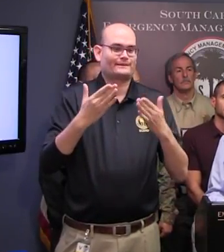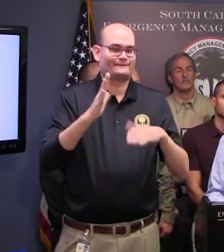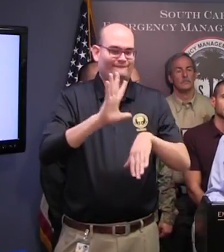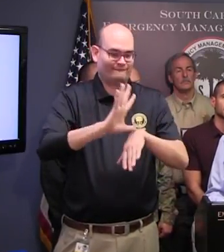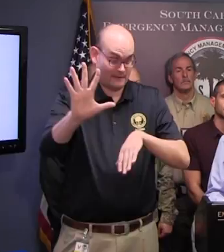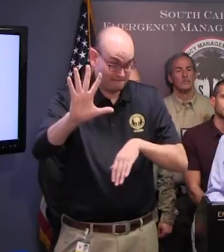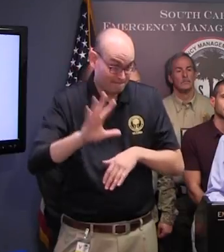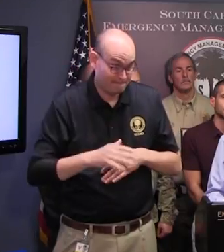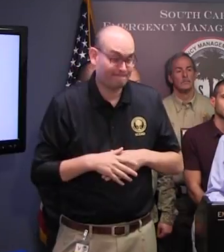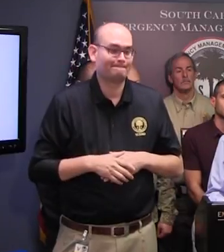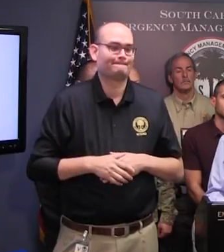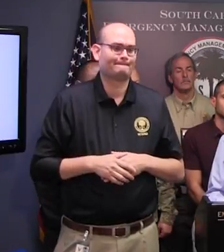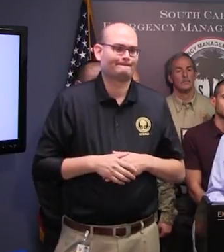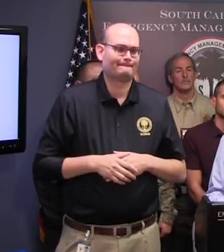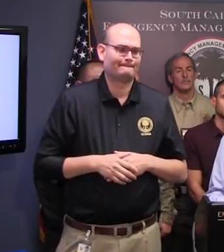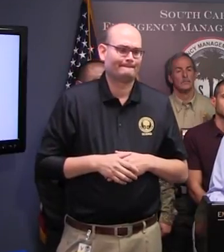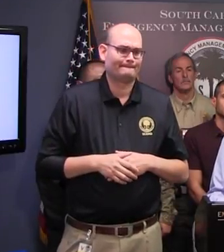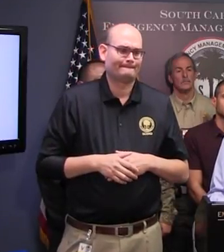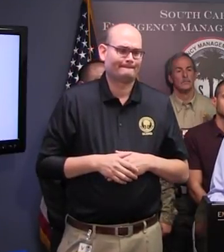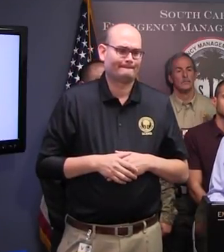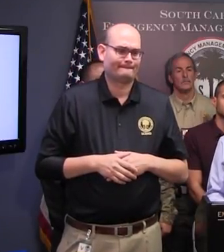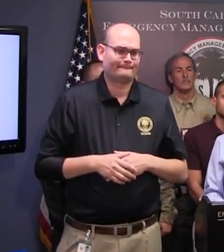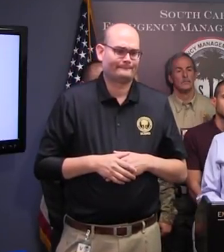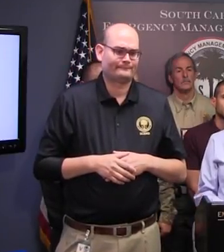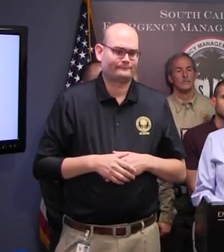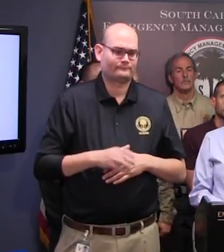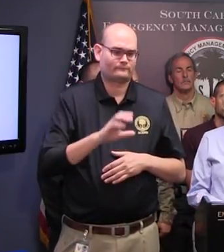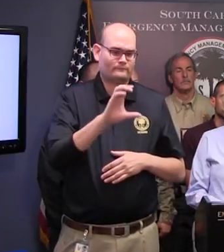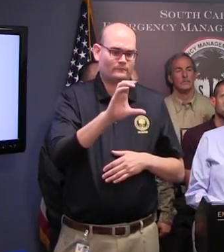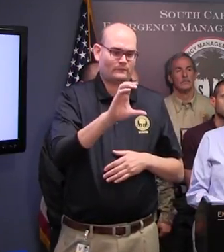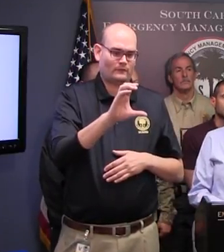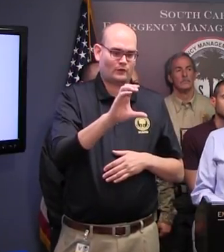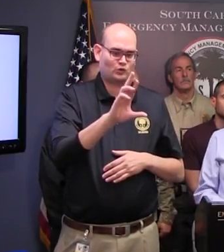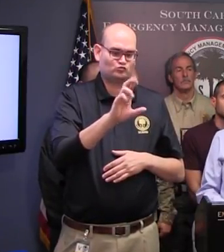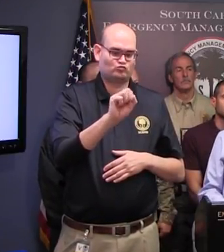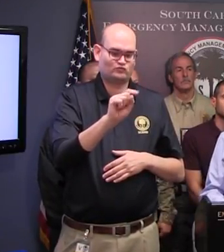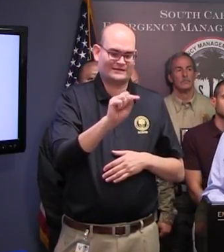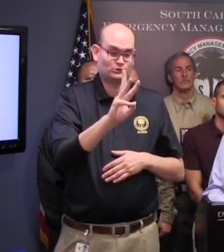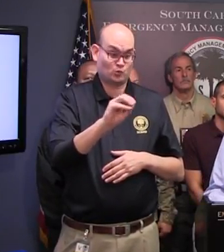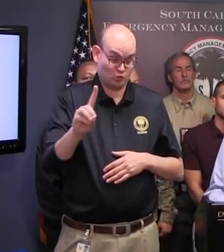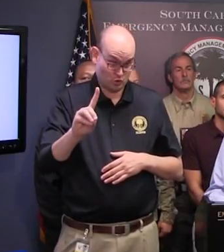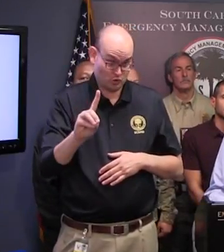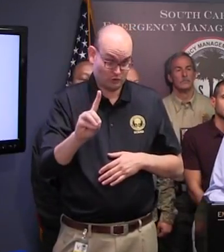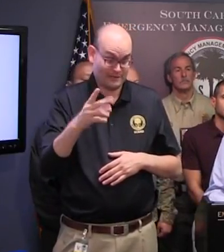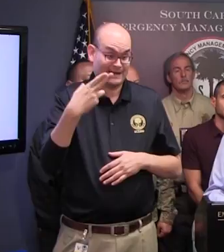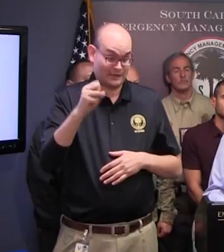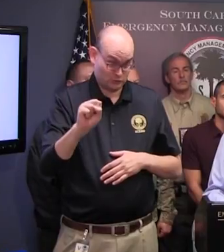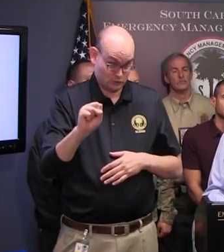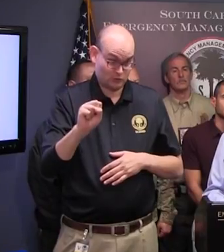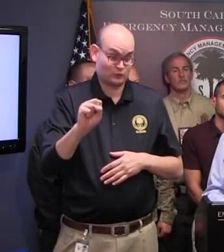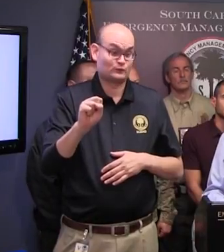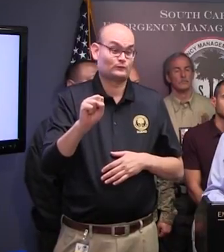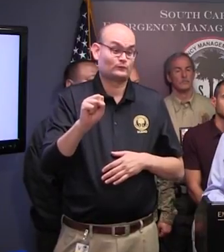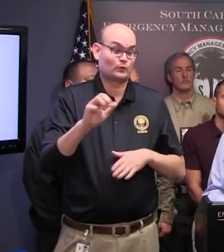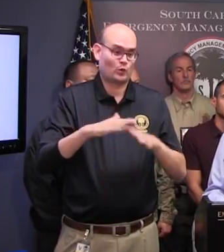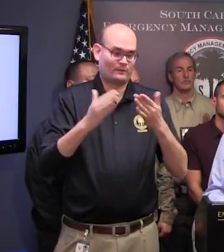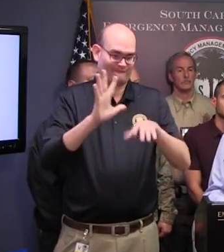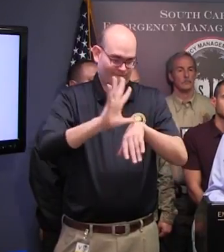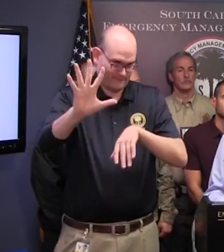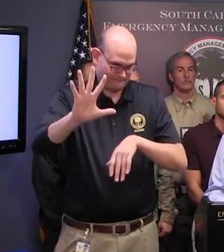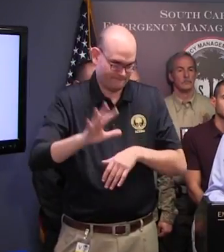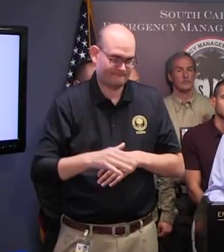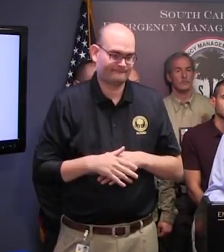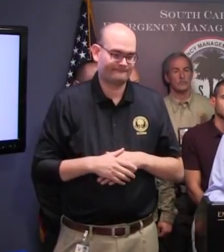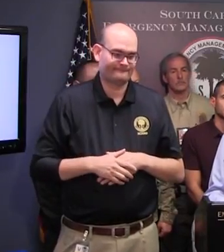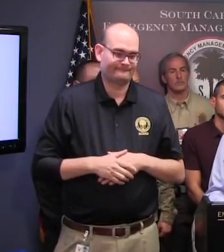5 p.m. Crestwood High School in Sumter County is scheduled to open at 5 p